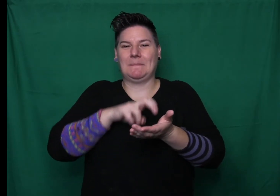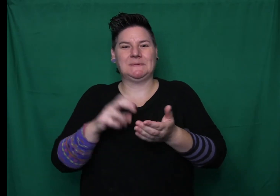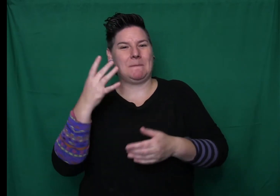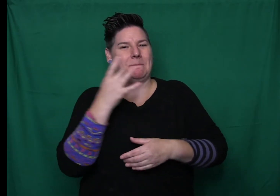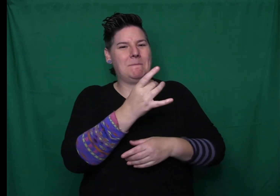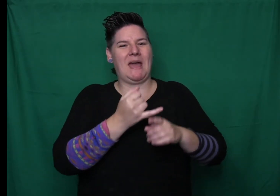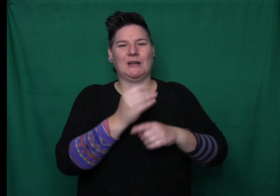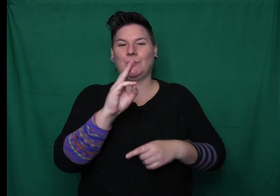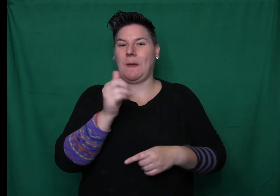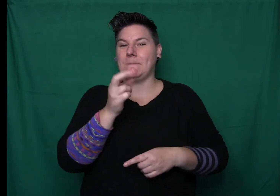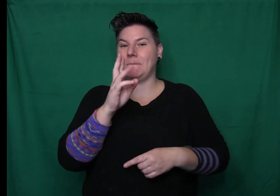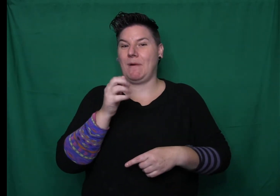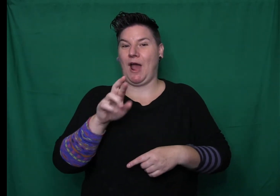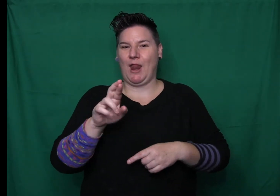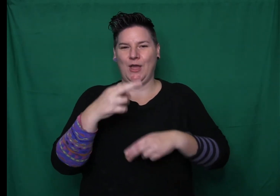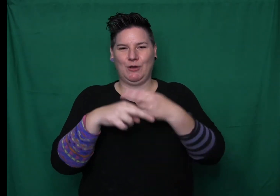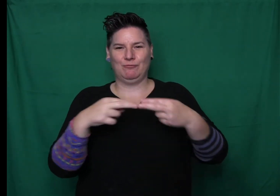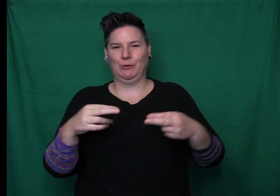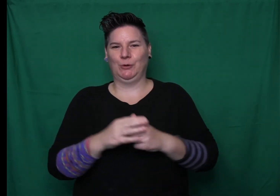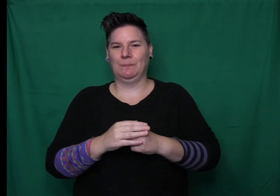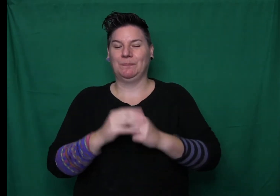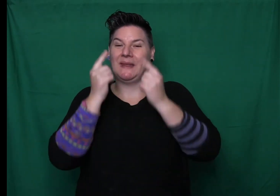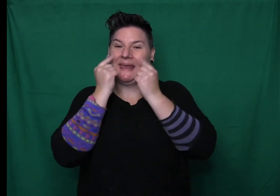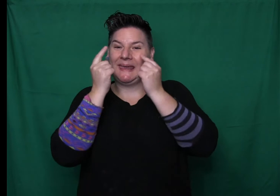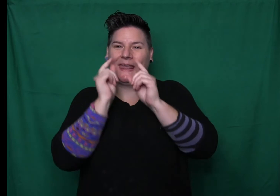Gink stuck his head out between the curtains and looked at Dorry.